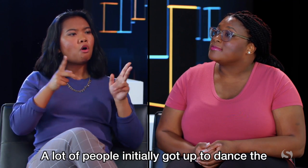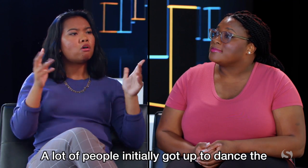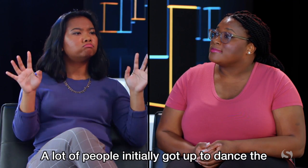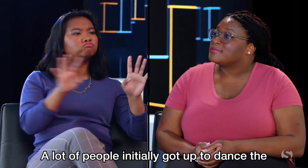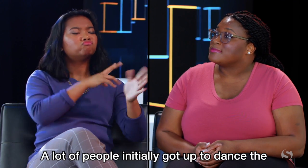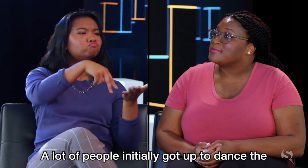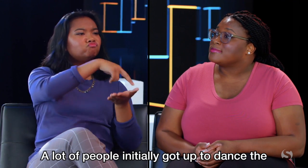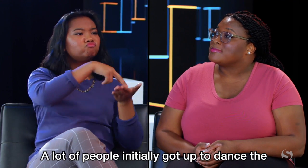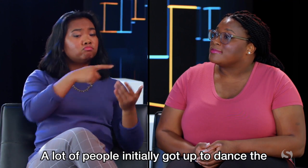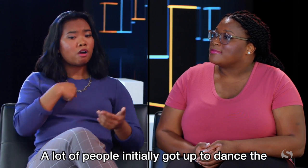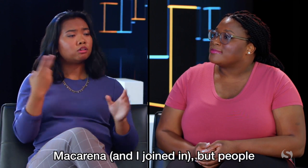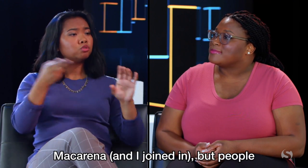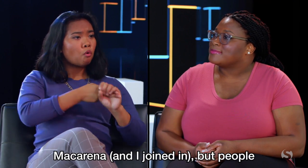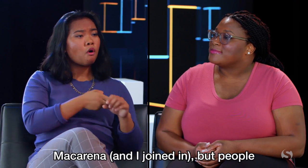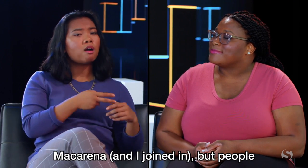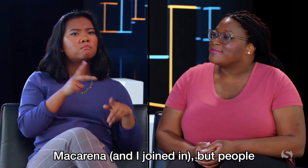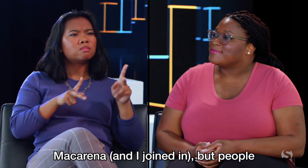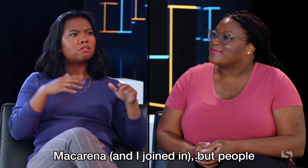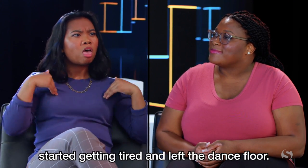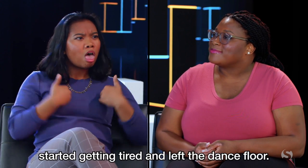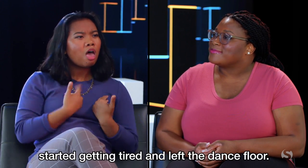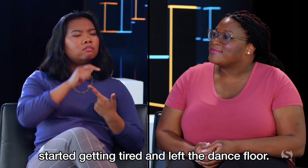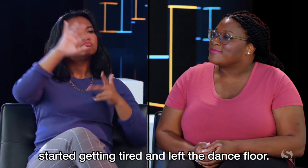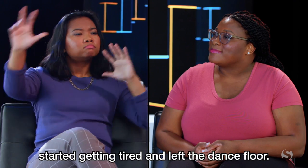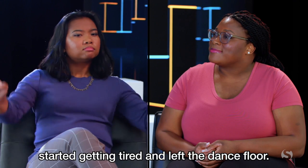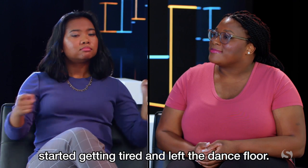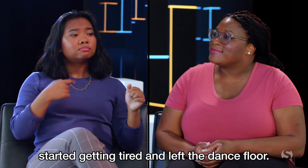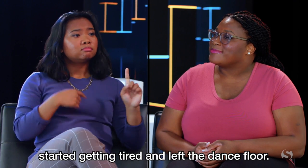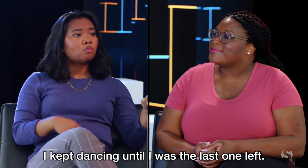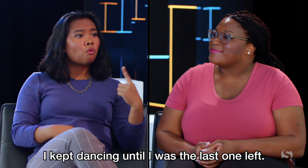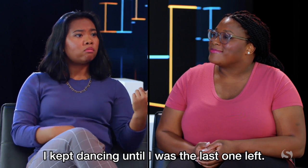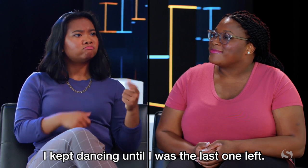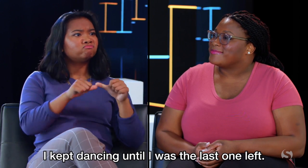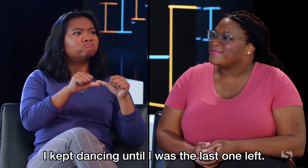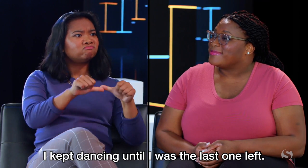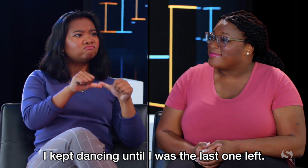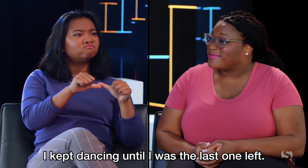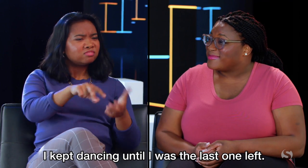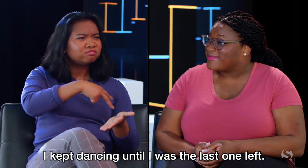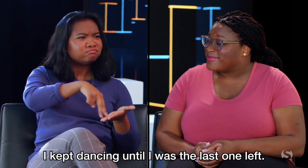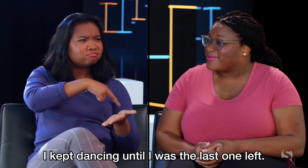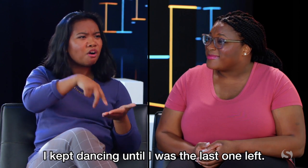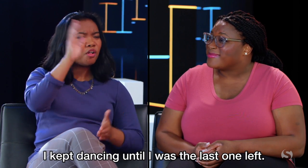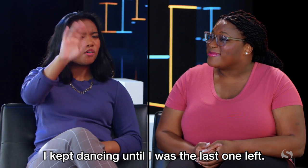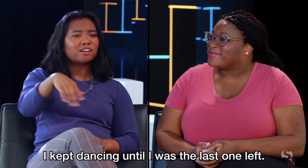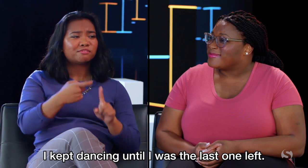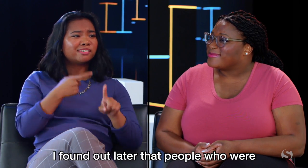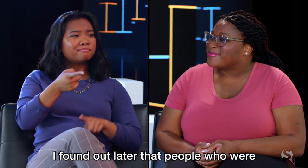A lot of people initially got up to dance the Macarena, and I joined in. But people started getting tired and left the dance floor. I kept dancing until